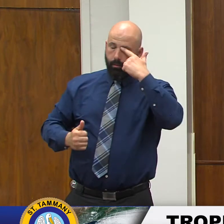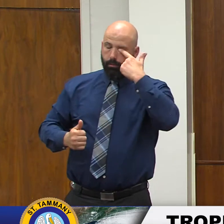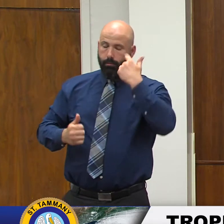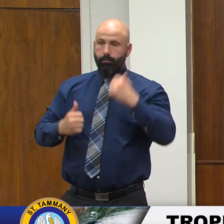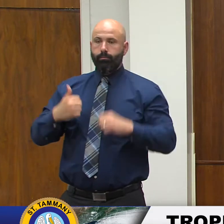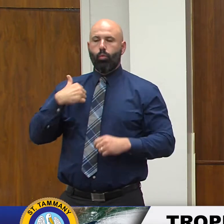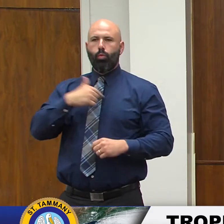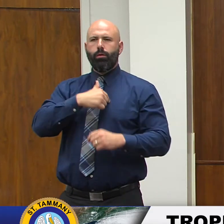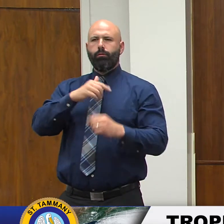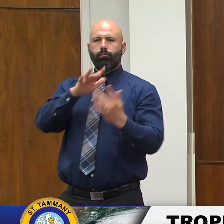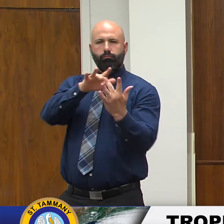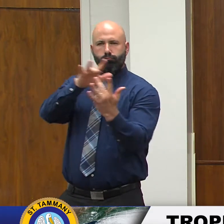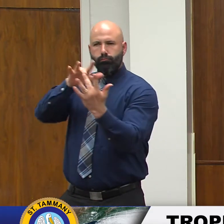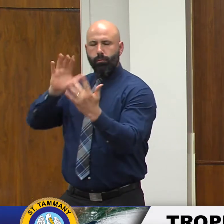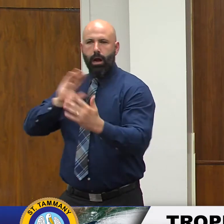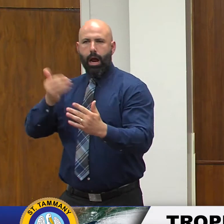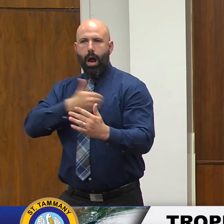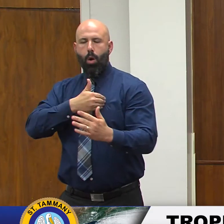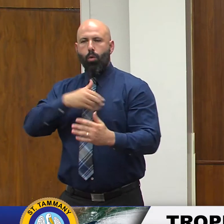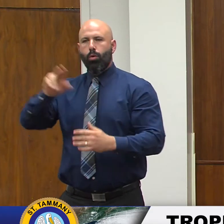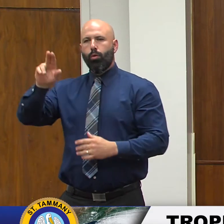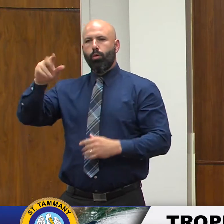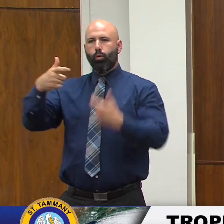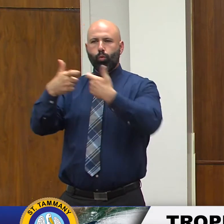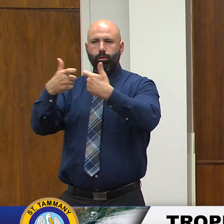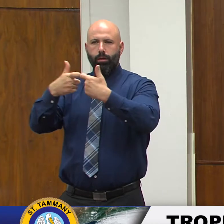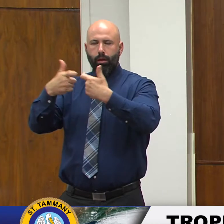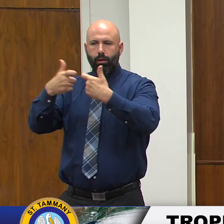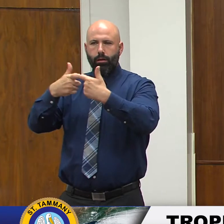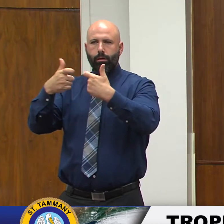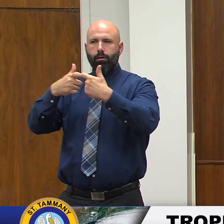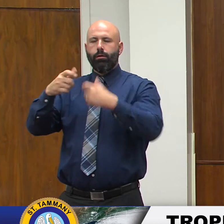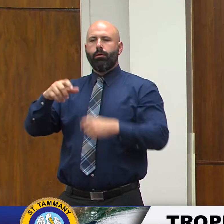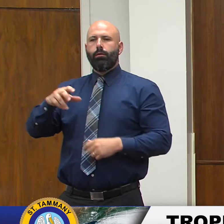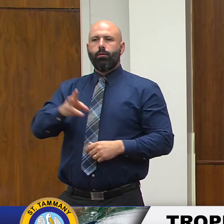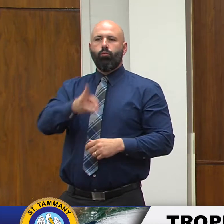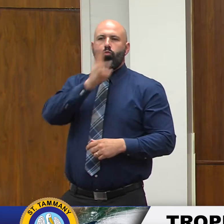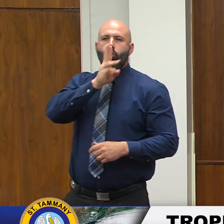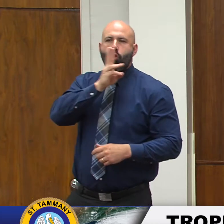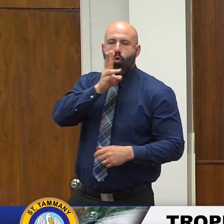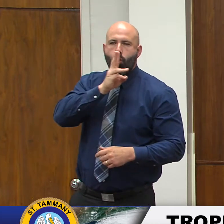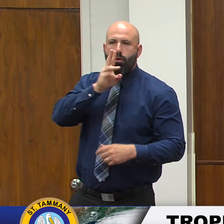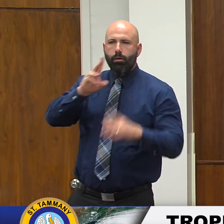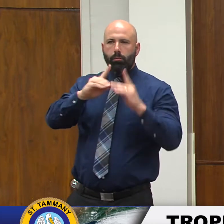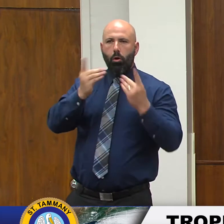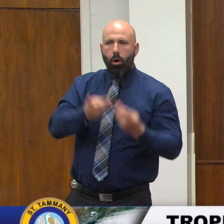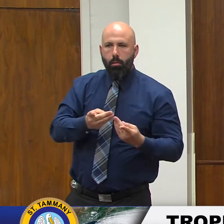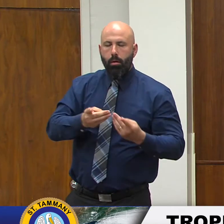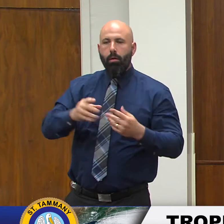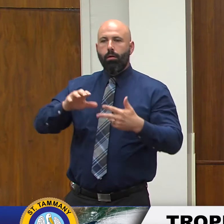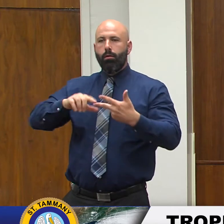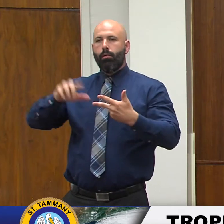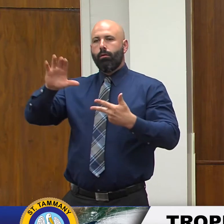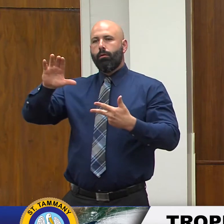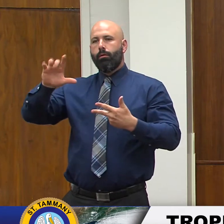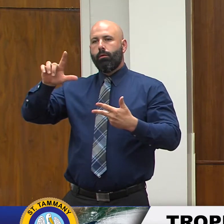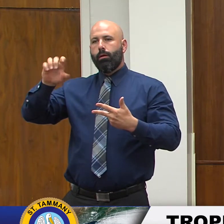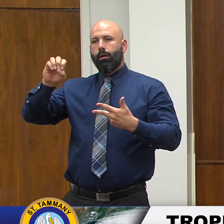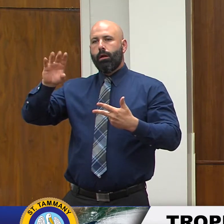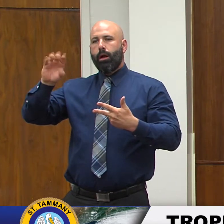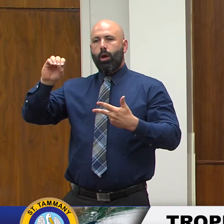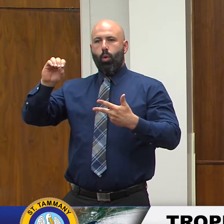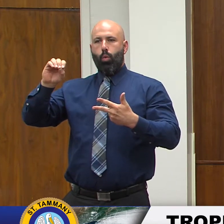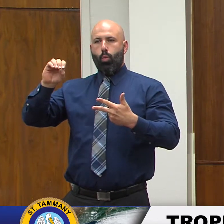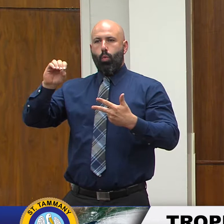partners our utilities I've been in personal contact with CLECO and have direct contact with them